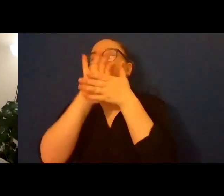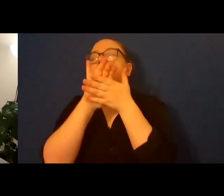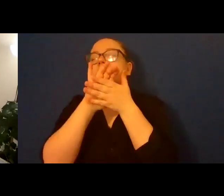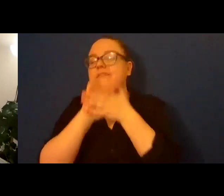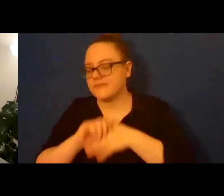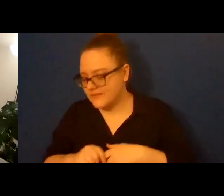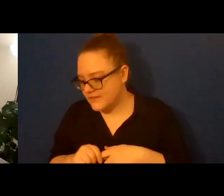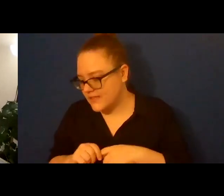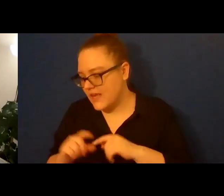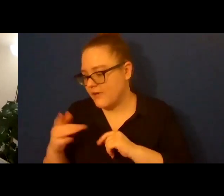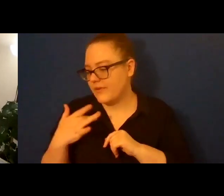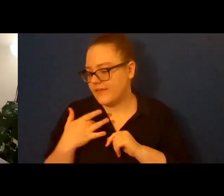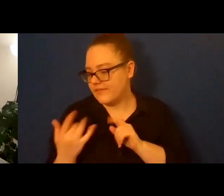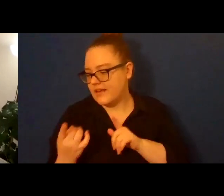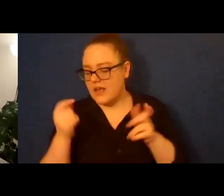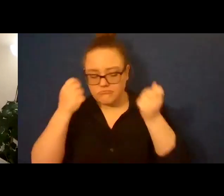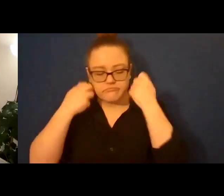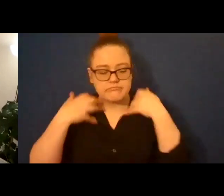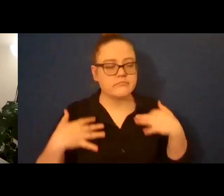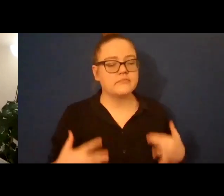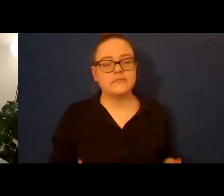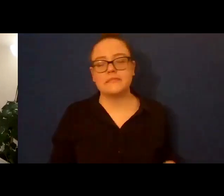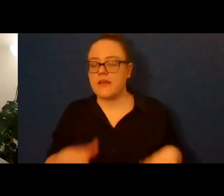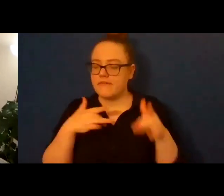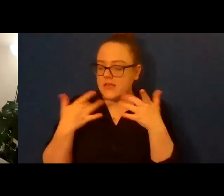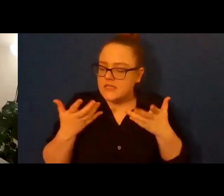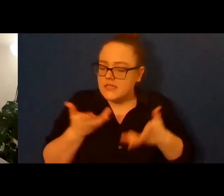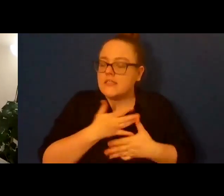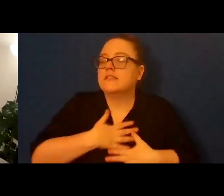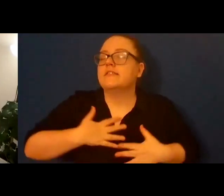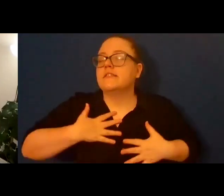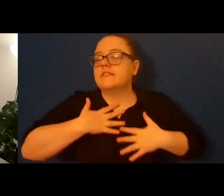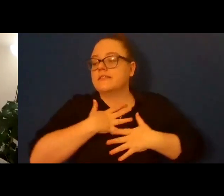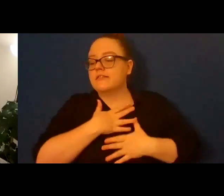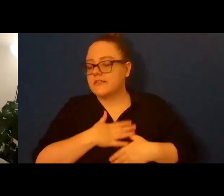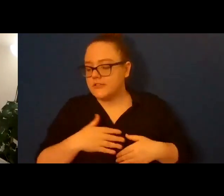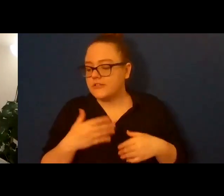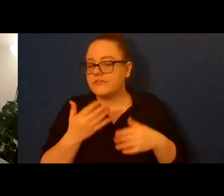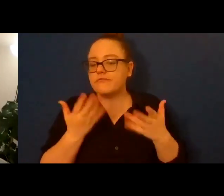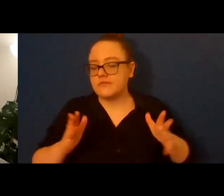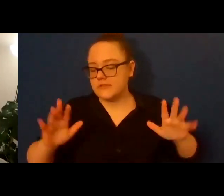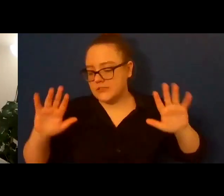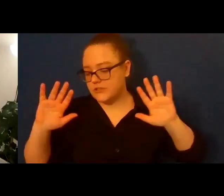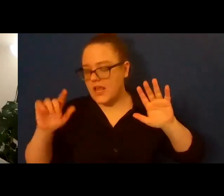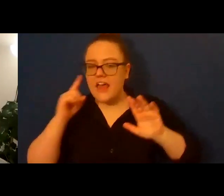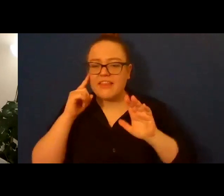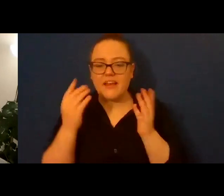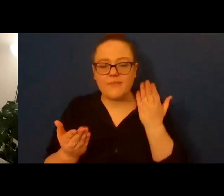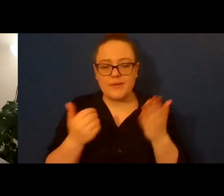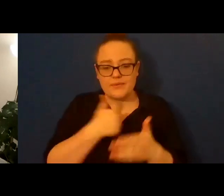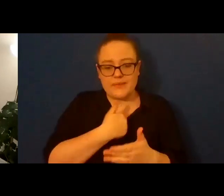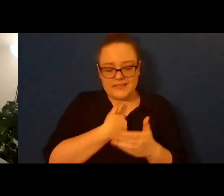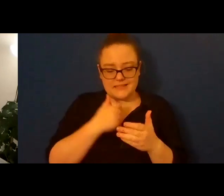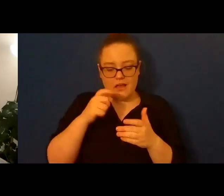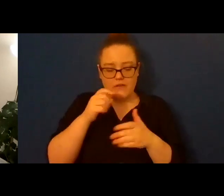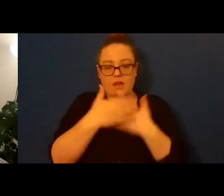slack and salt-crusted, wrecked by pleasure. All that time, I thought it was my hands who needed to shrink when it was I